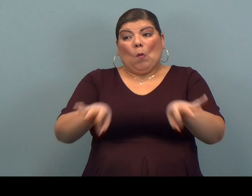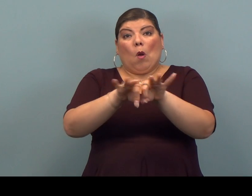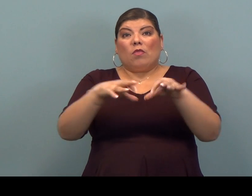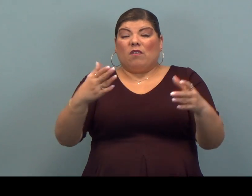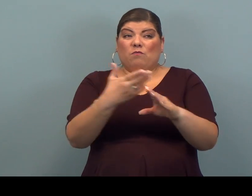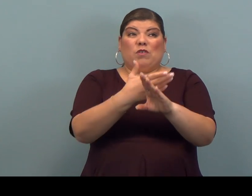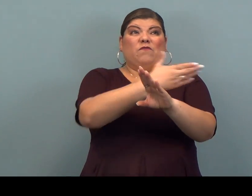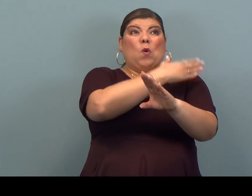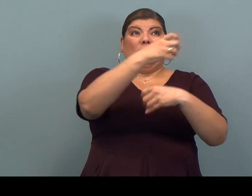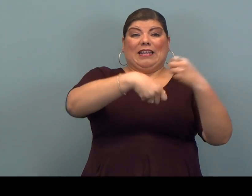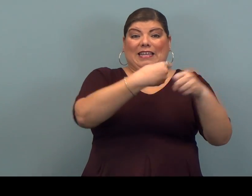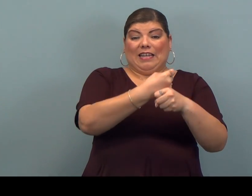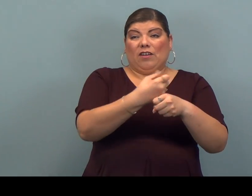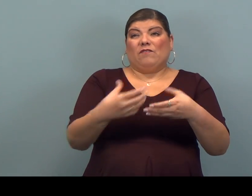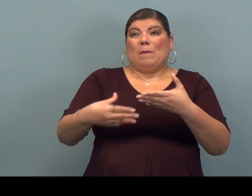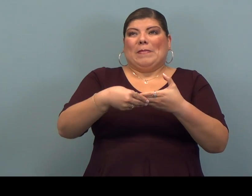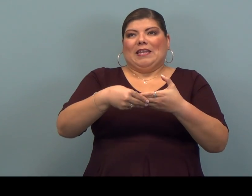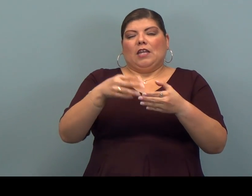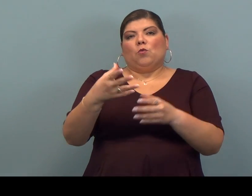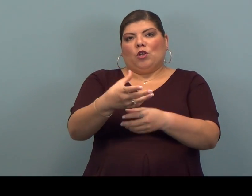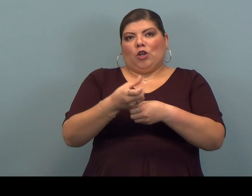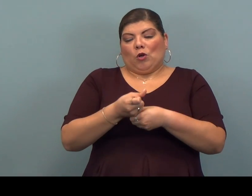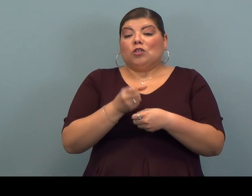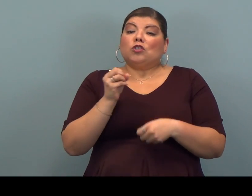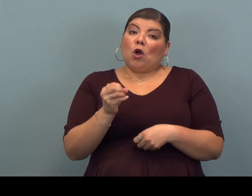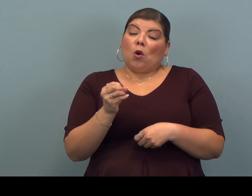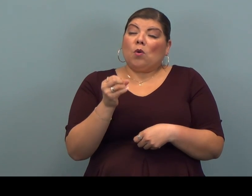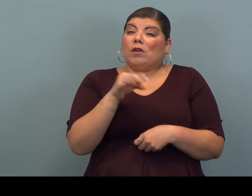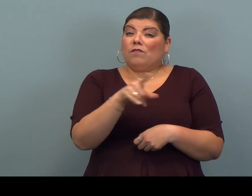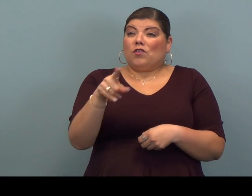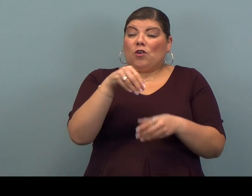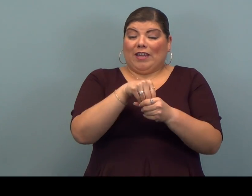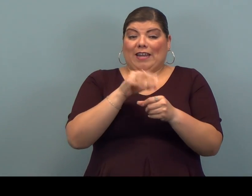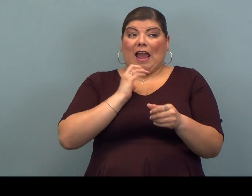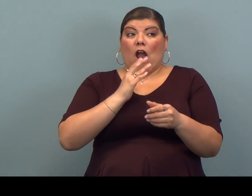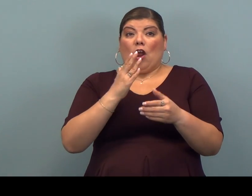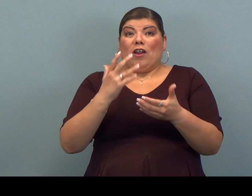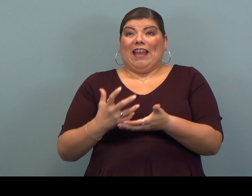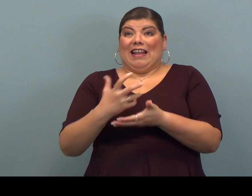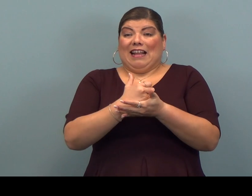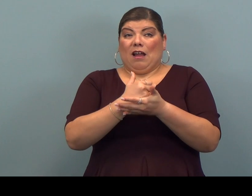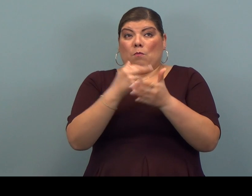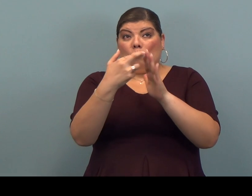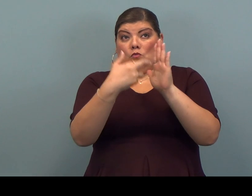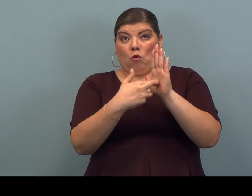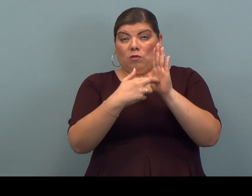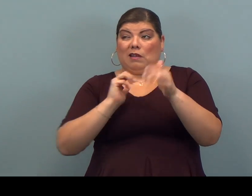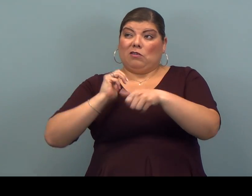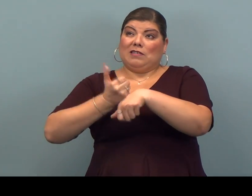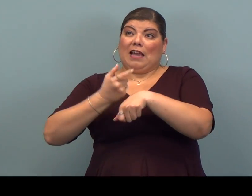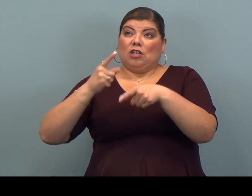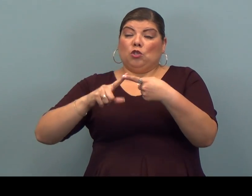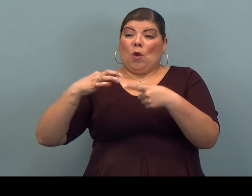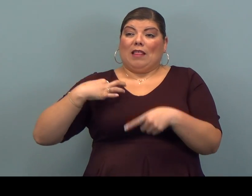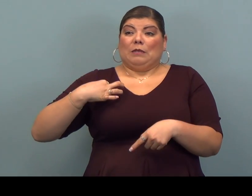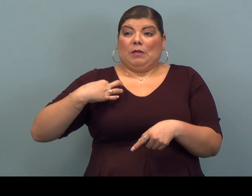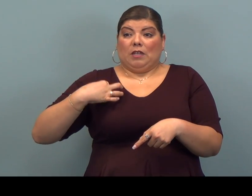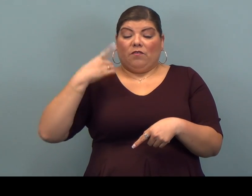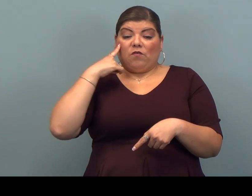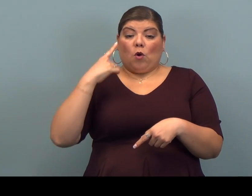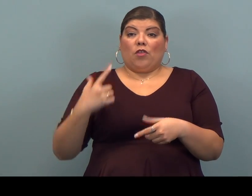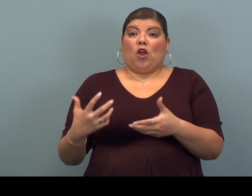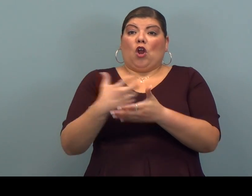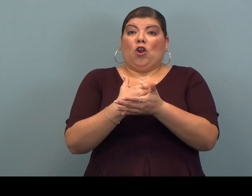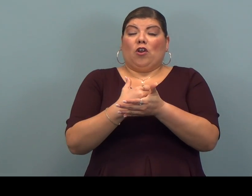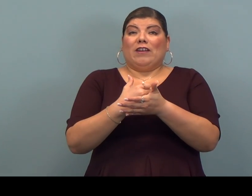of prior year or amended returns. So if you're within our income guidelines, which are set according to eligibility for